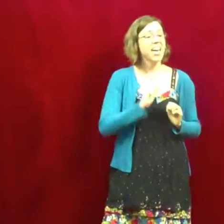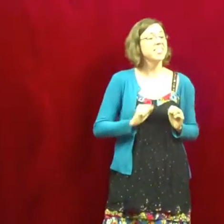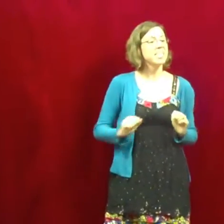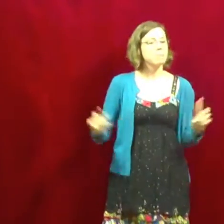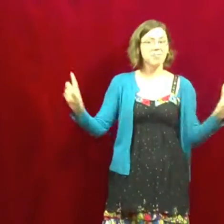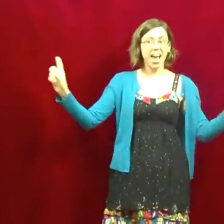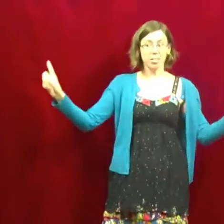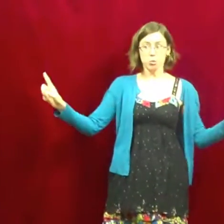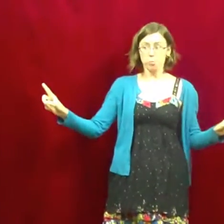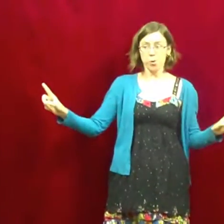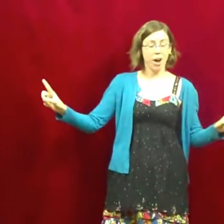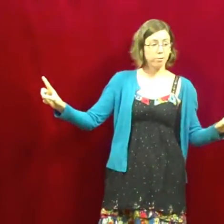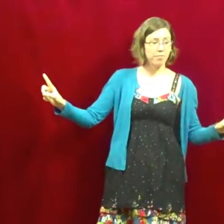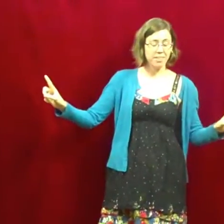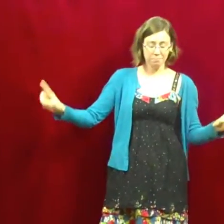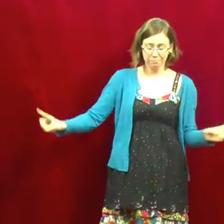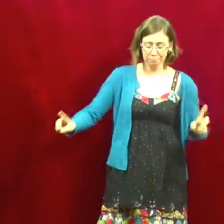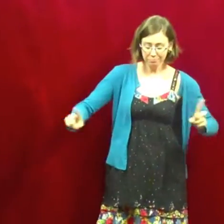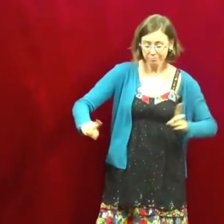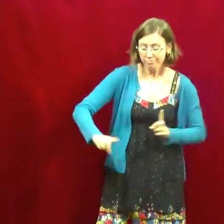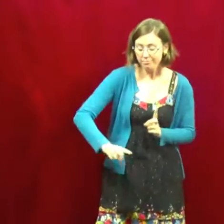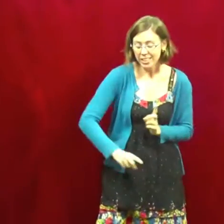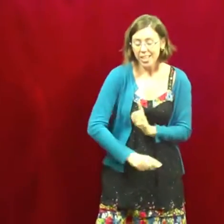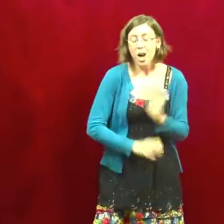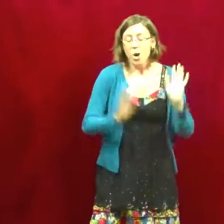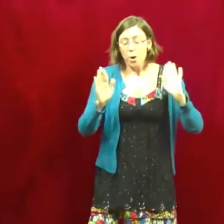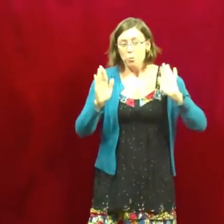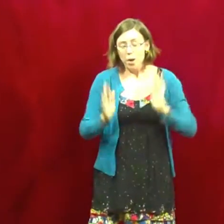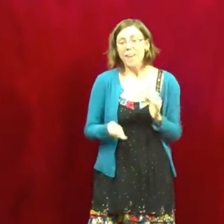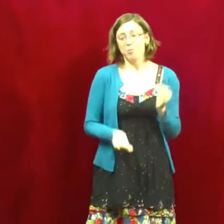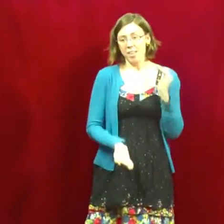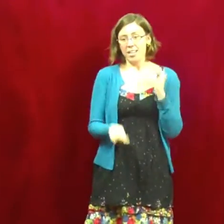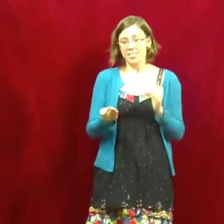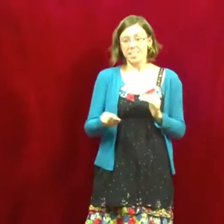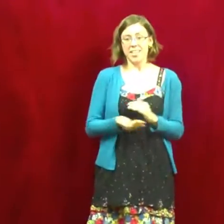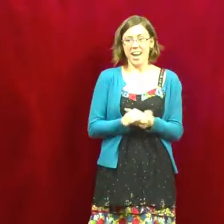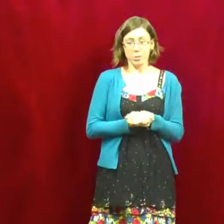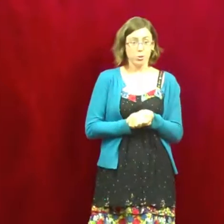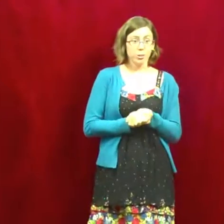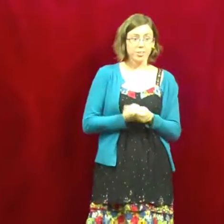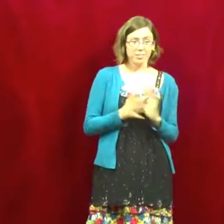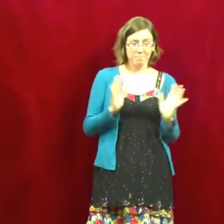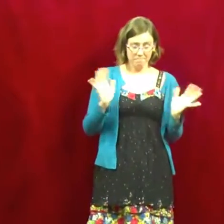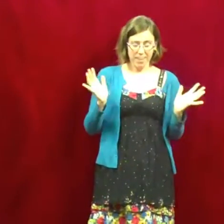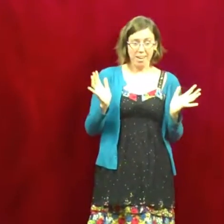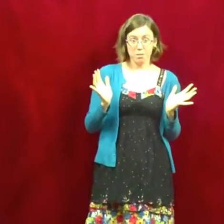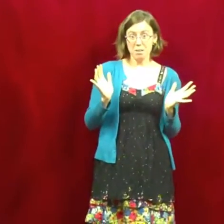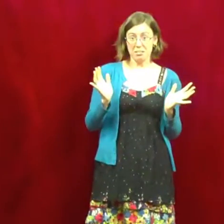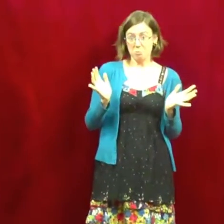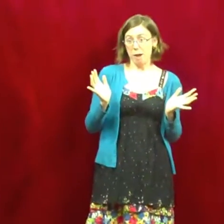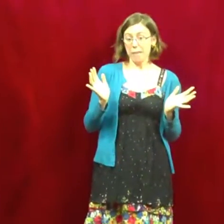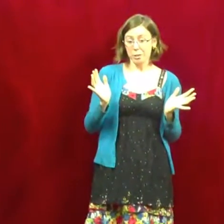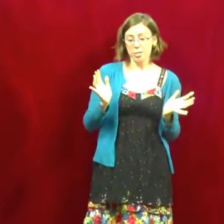is the name of an actual pornography, rather than see that I Googled how to speak the Drow language.